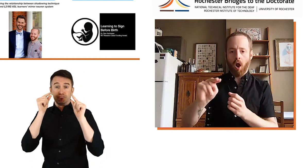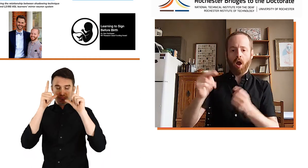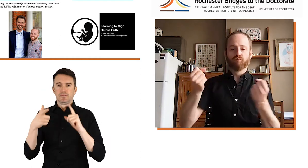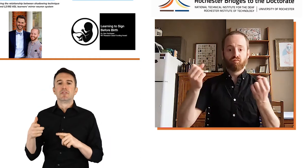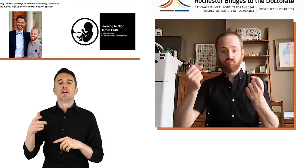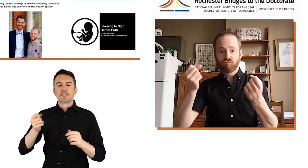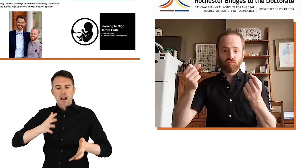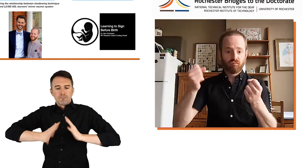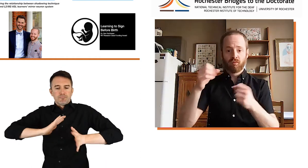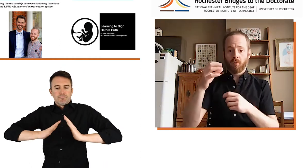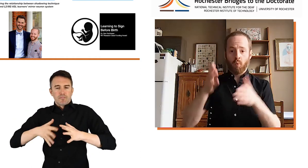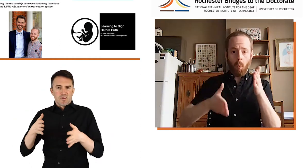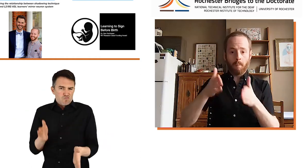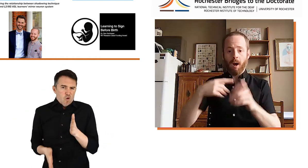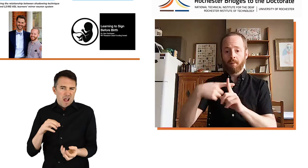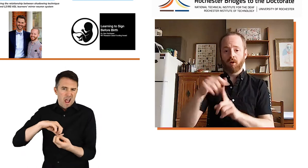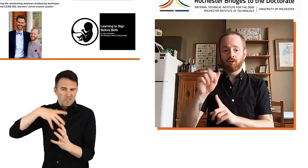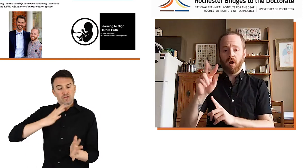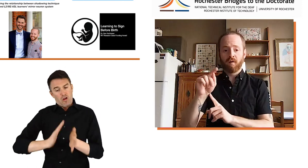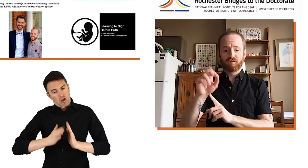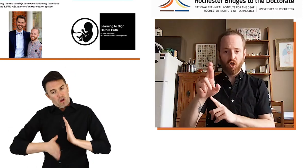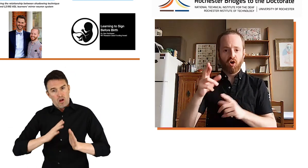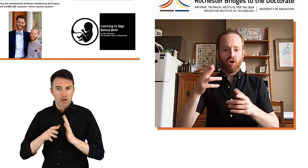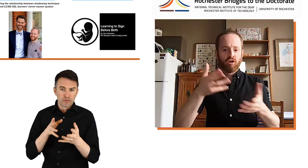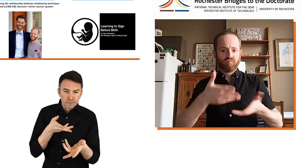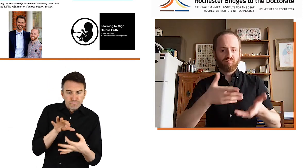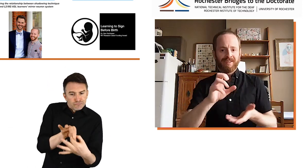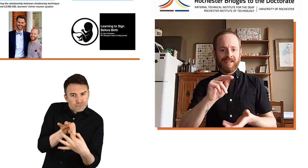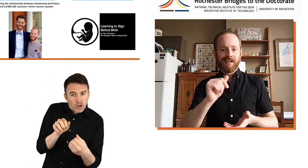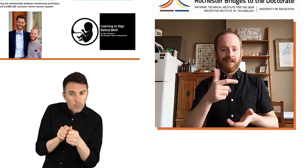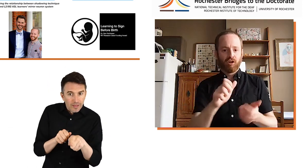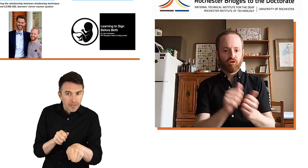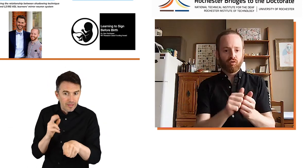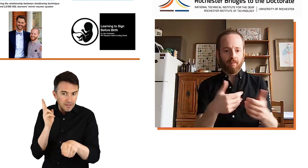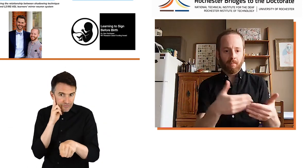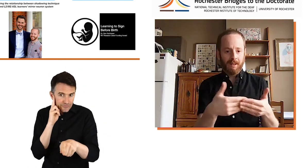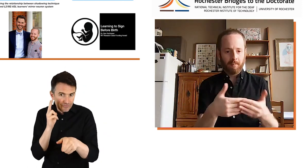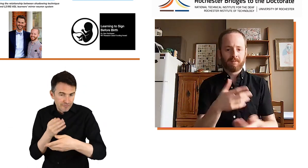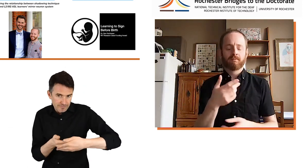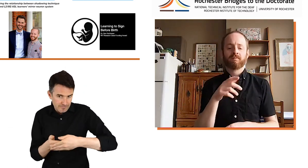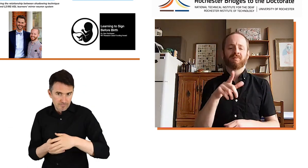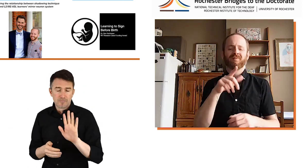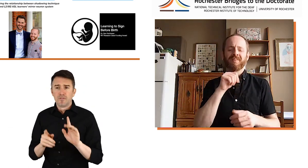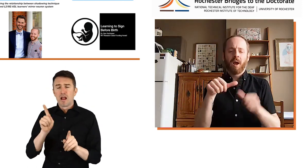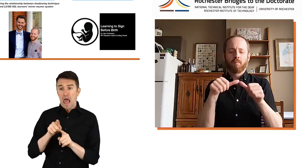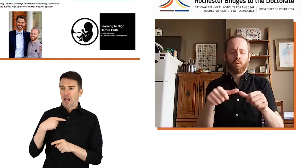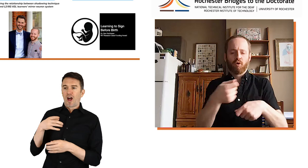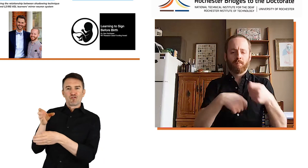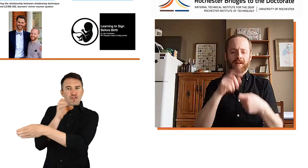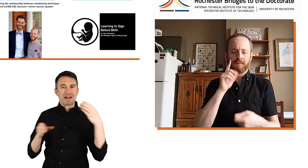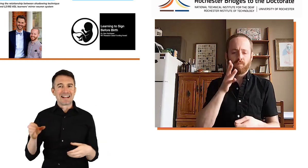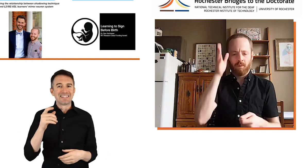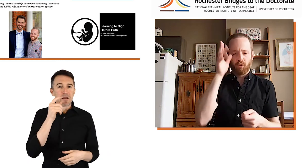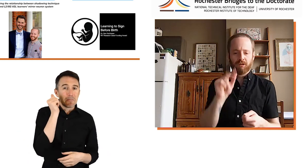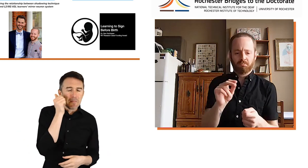So we measured their temperature, and then turned on the robot avatar to engage with the infant. And